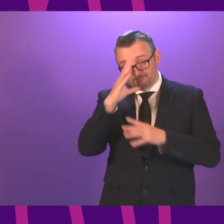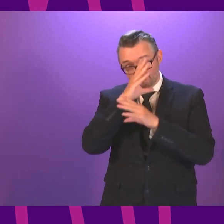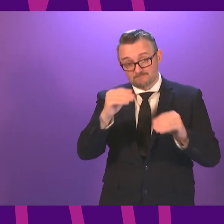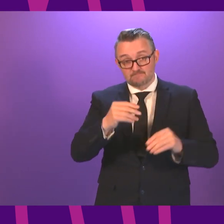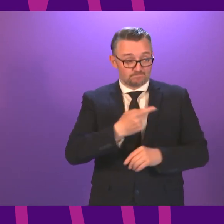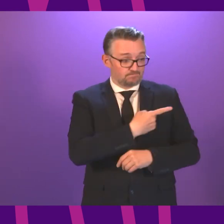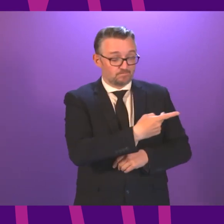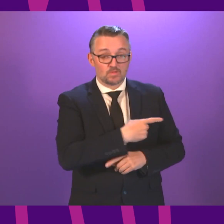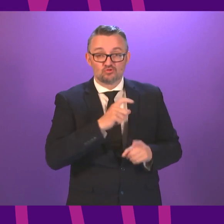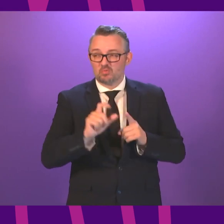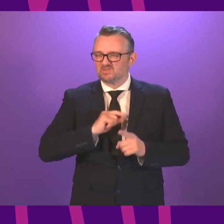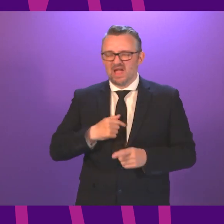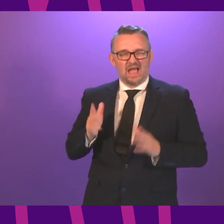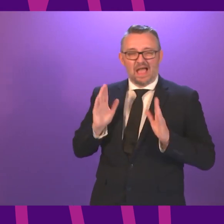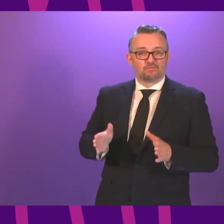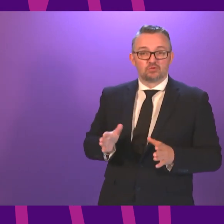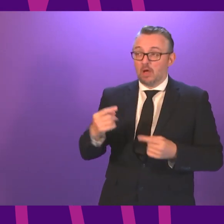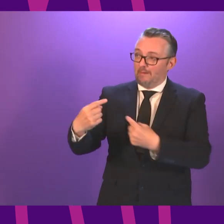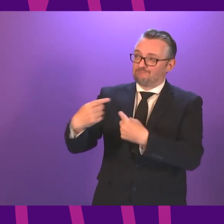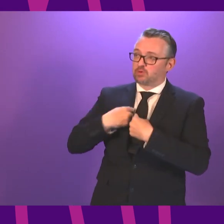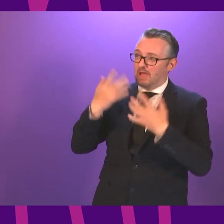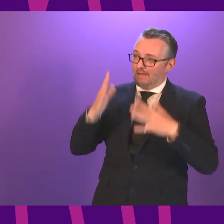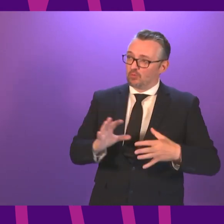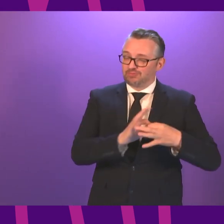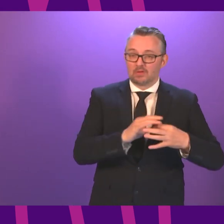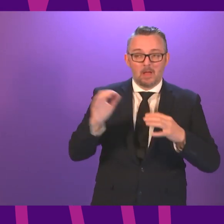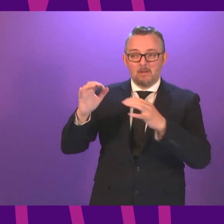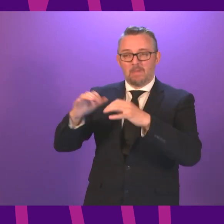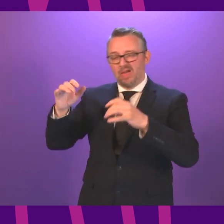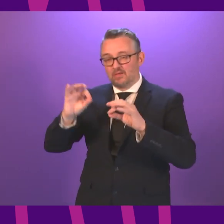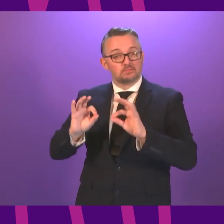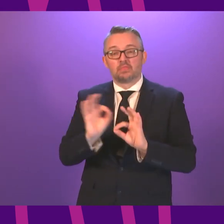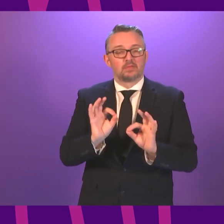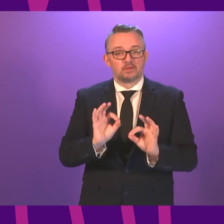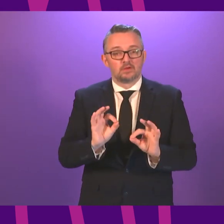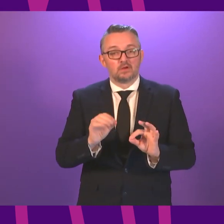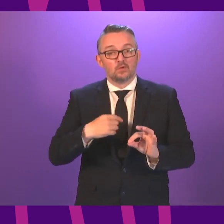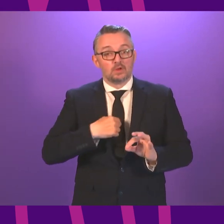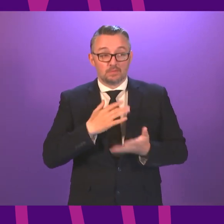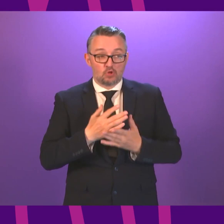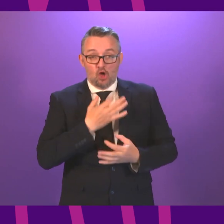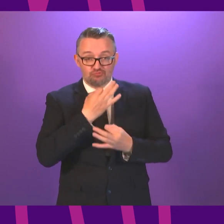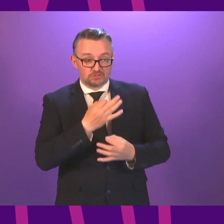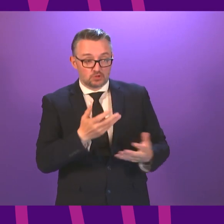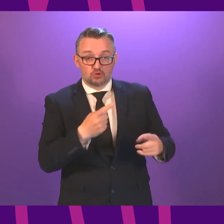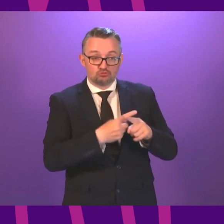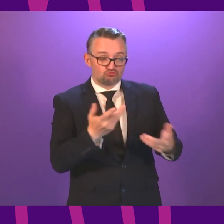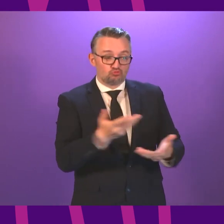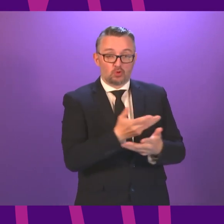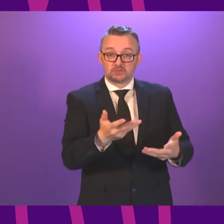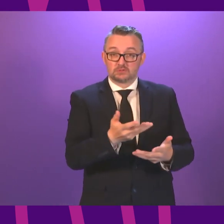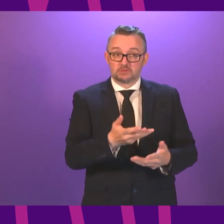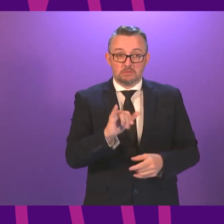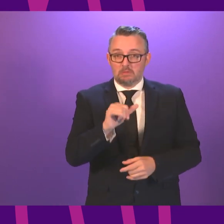are doing this because we need to. It has not been forced upon us by parliamentary arithmetic. Indeed, we taking a risk that the talks will not succeed.